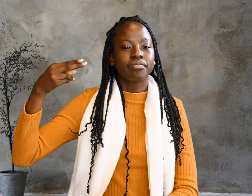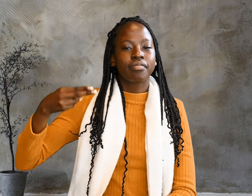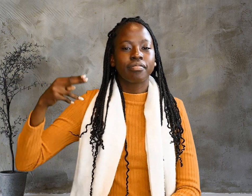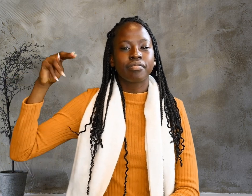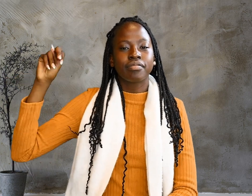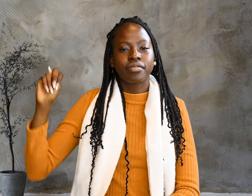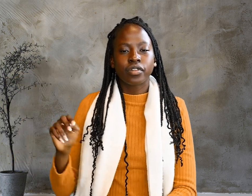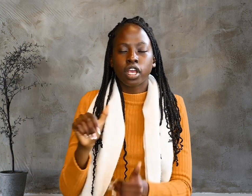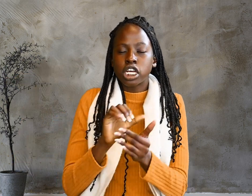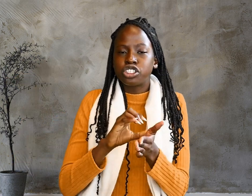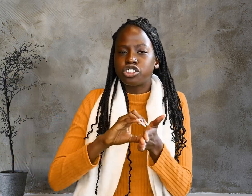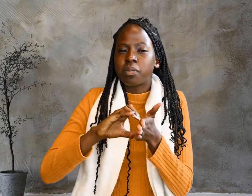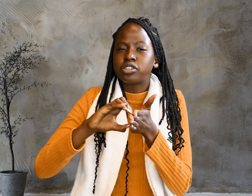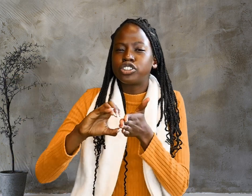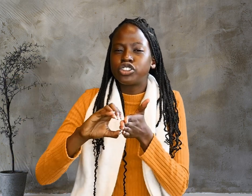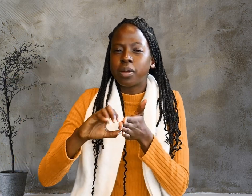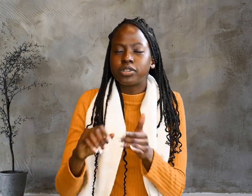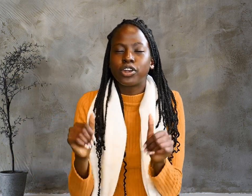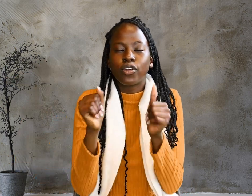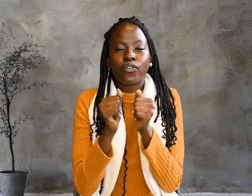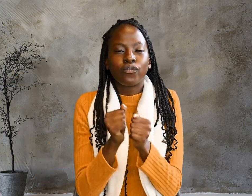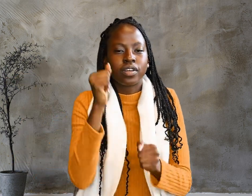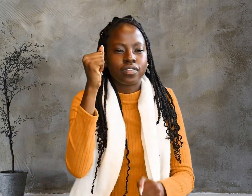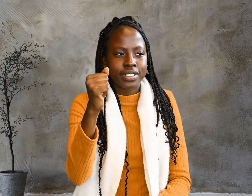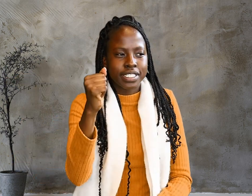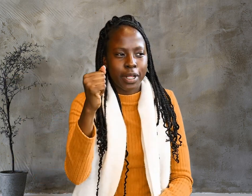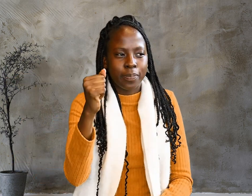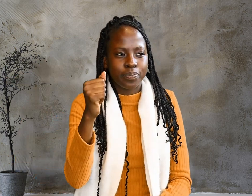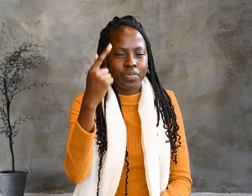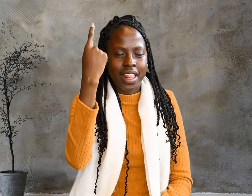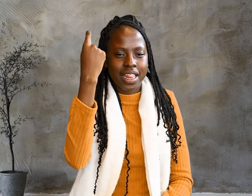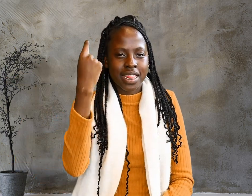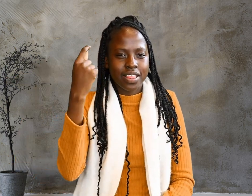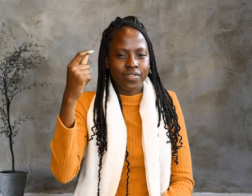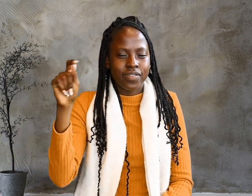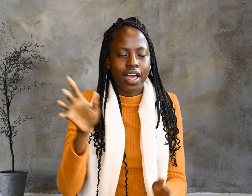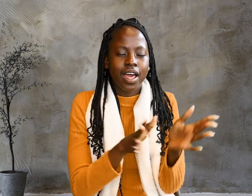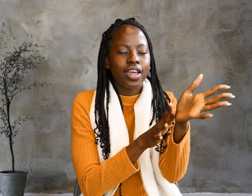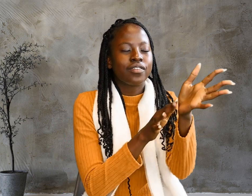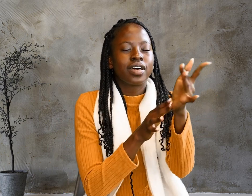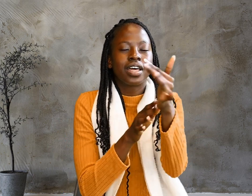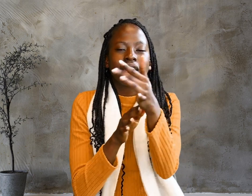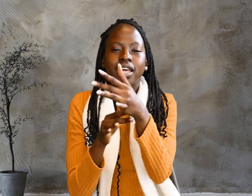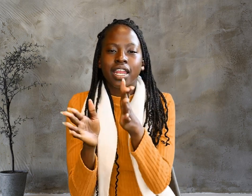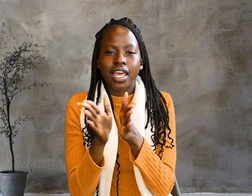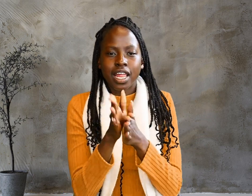John chapter 15 The Vine and the Branches